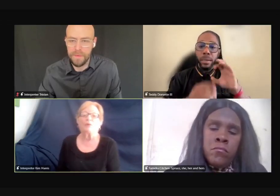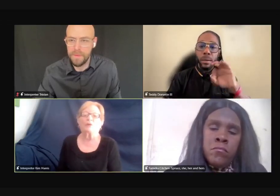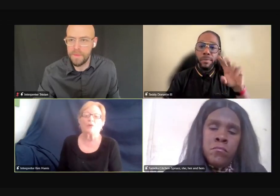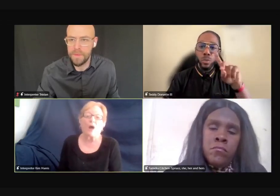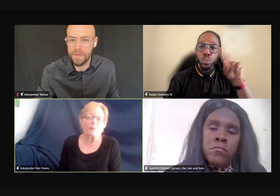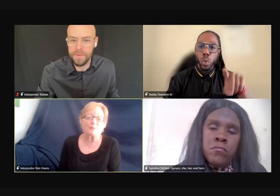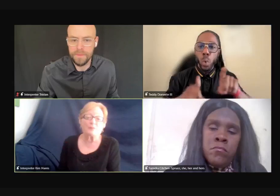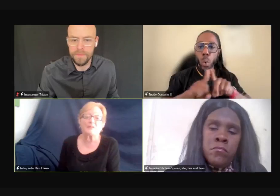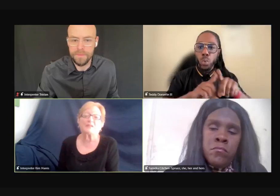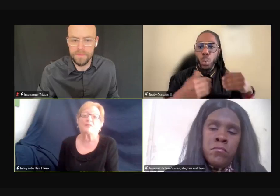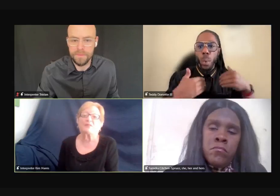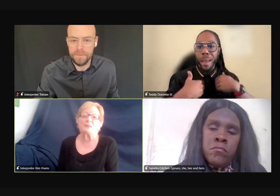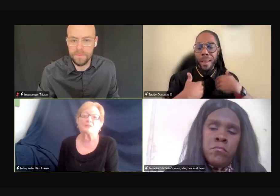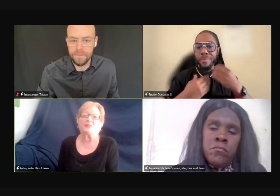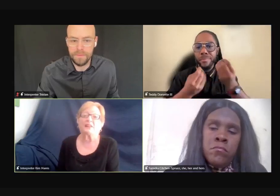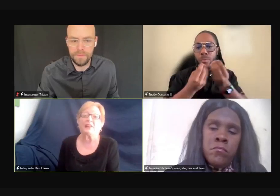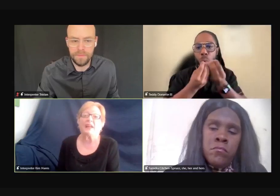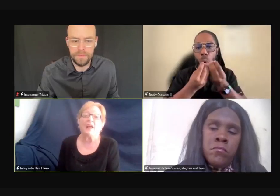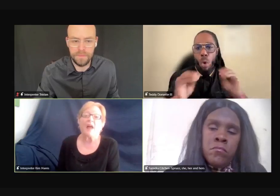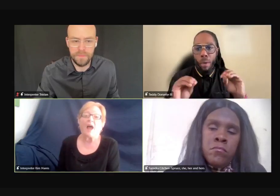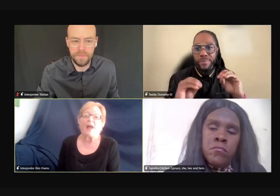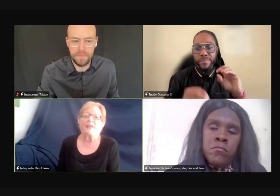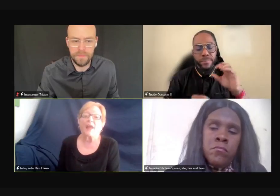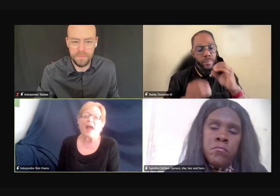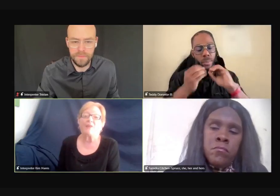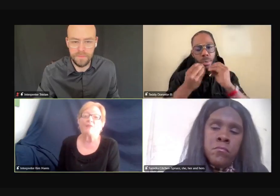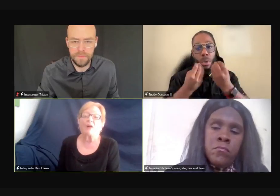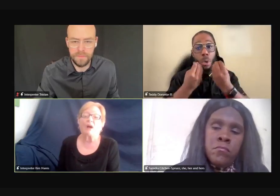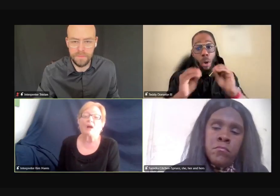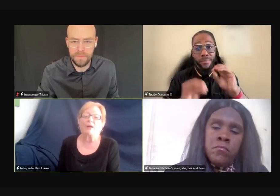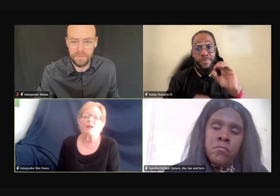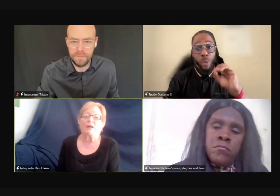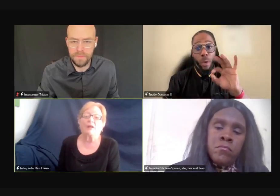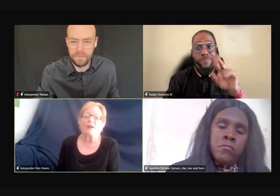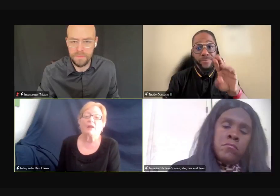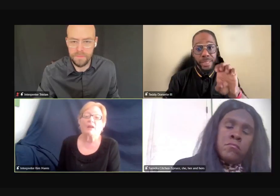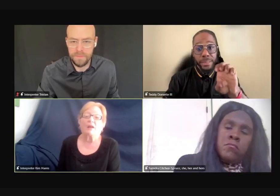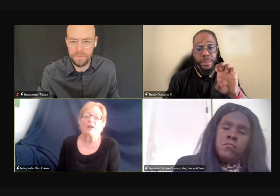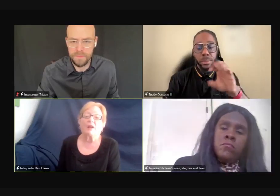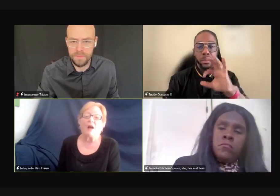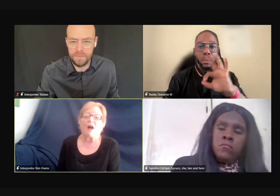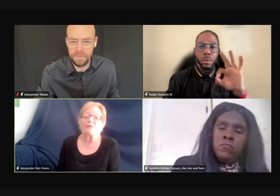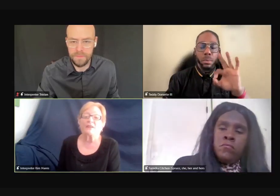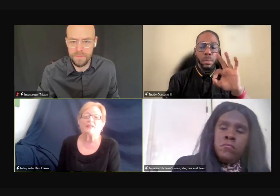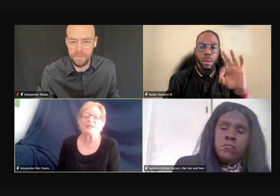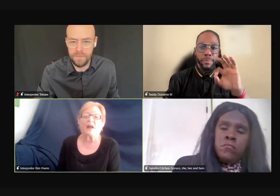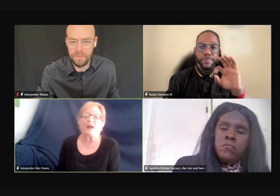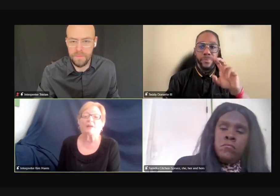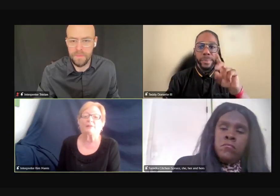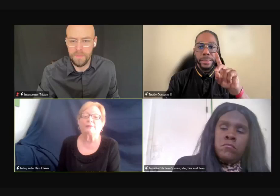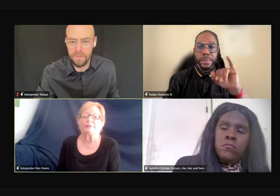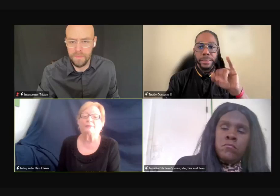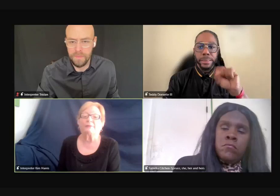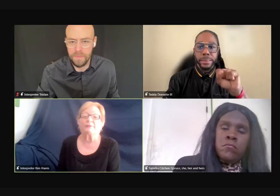for jobs. And they have office,